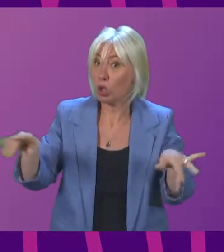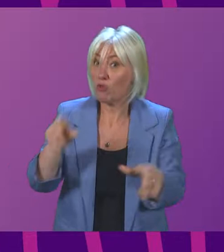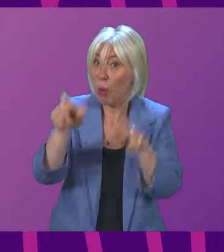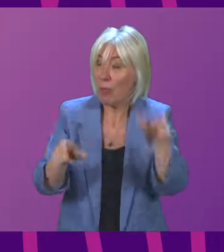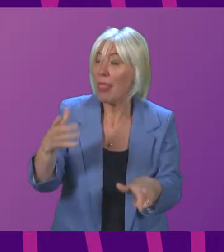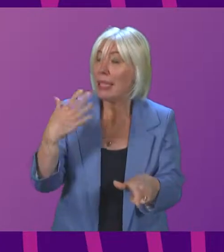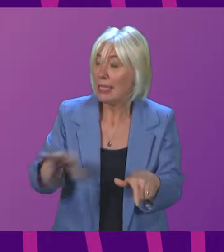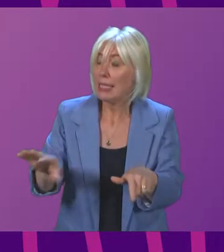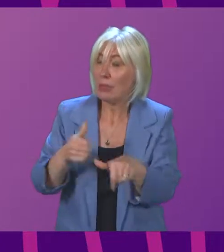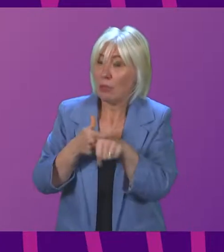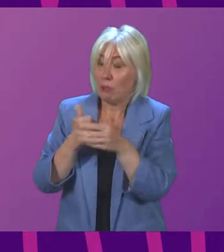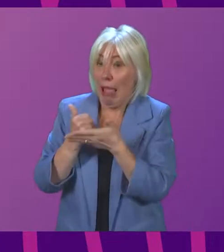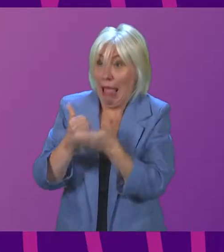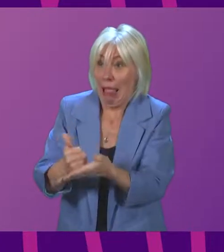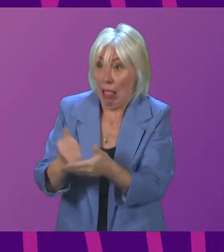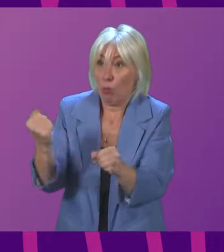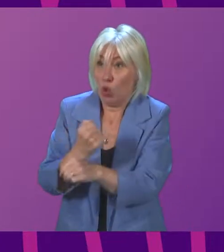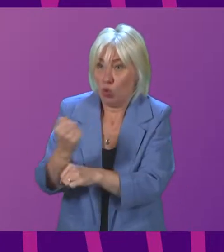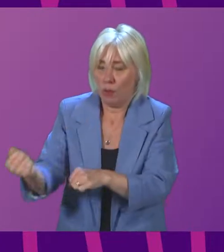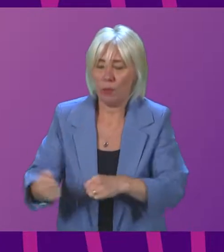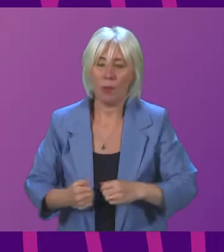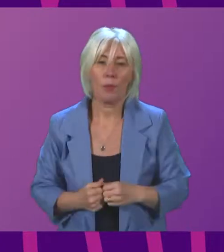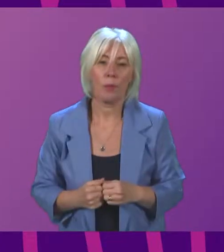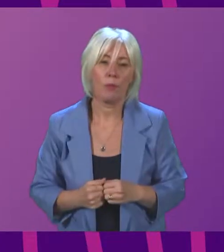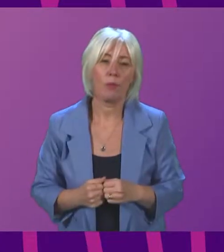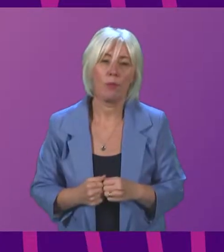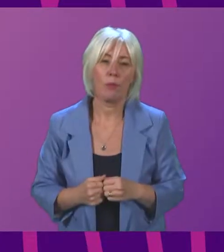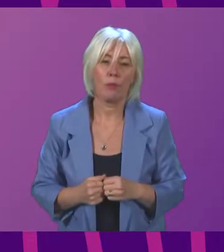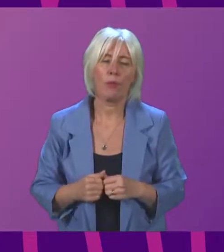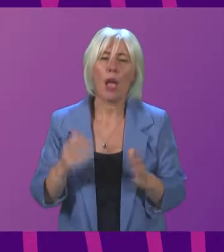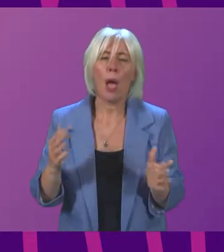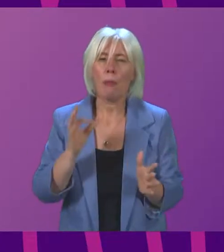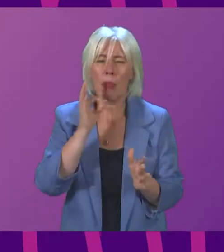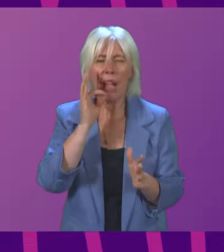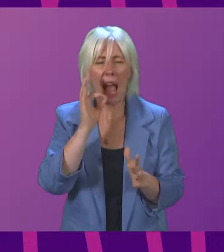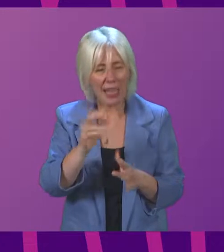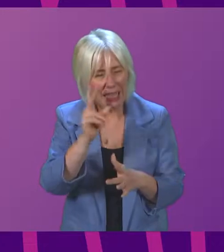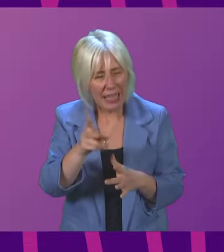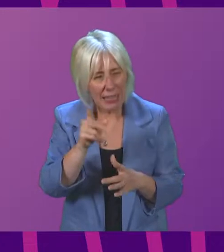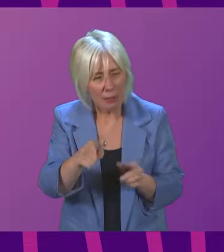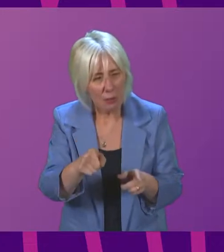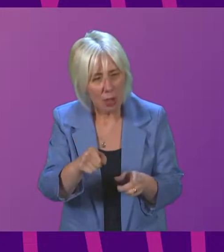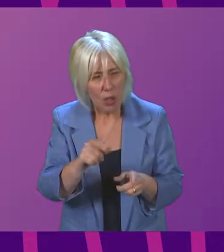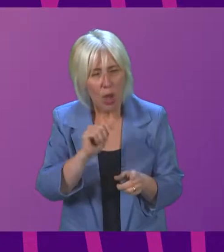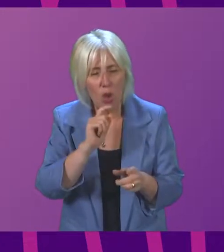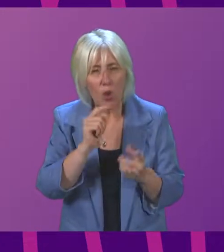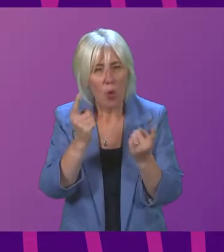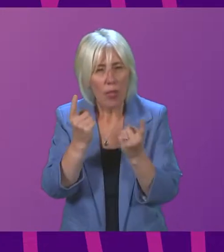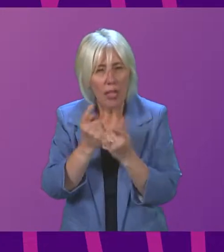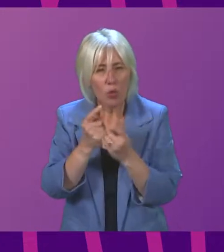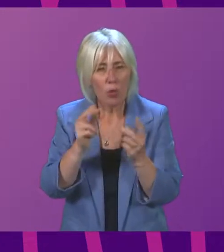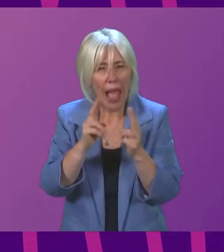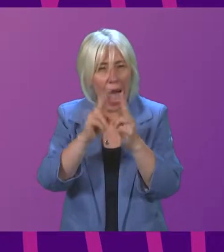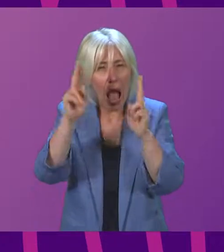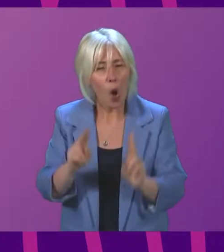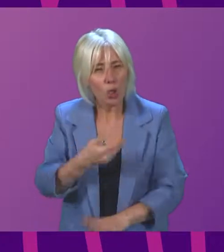assistance in order to do that. Jeremy Balfour. Can I push the Cabinet Secretary on this? There is going to be issues around house insurance